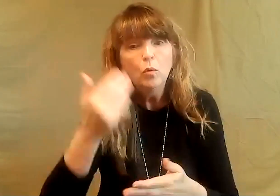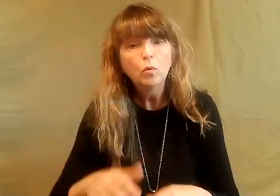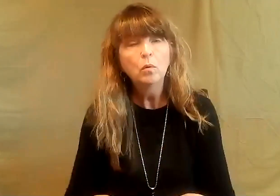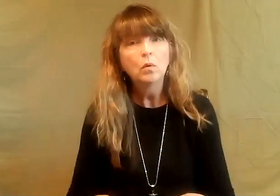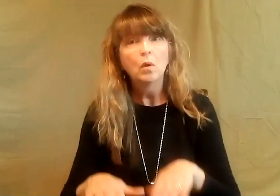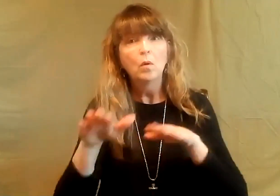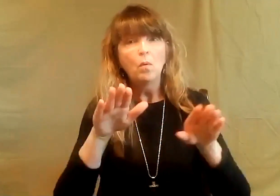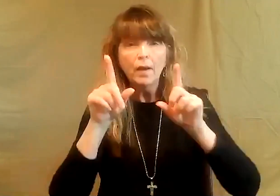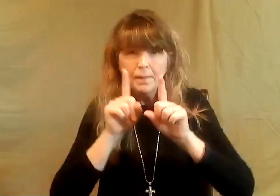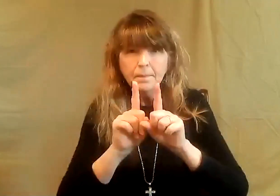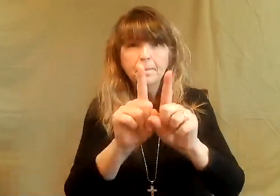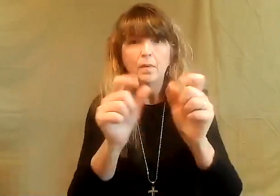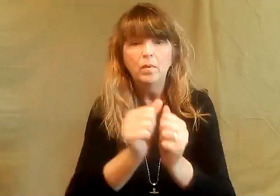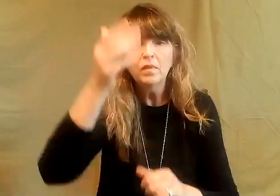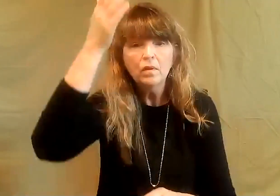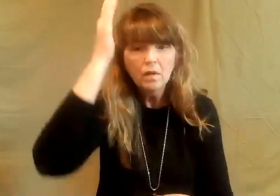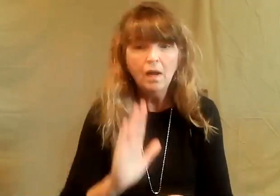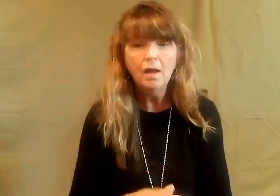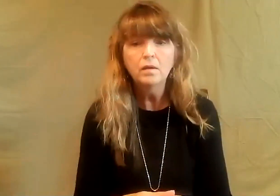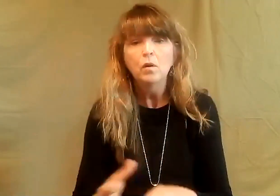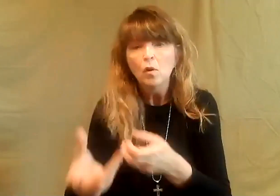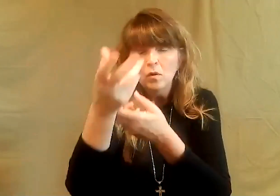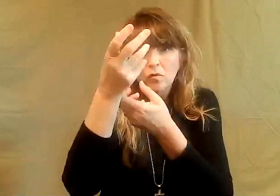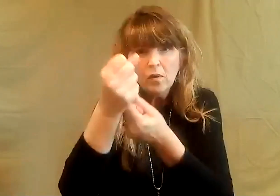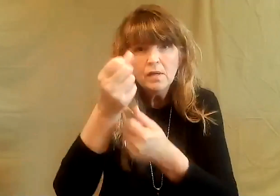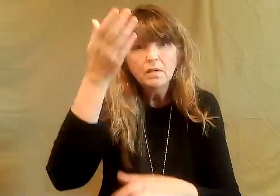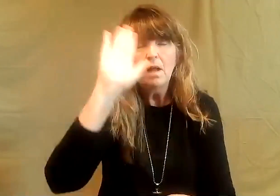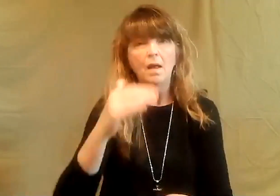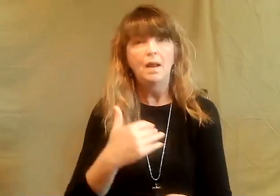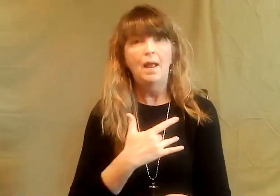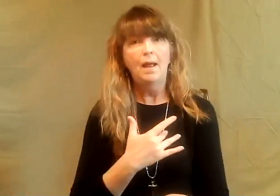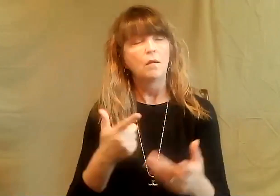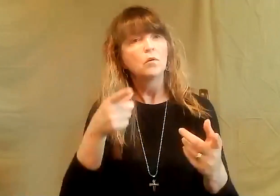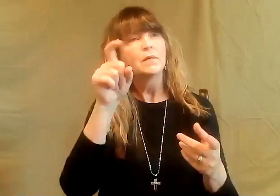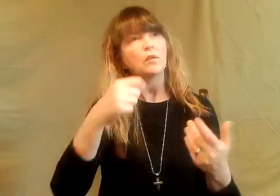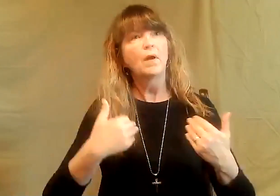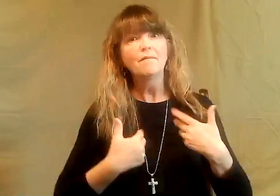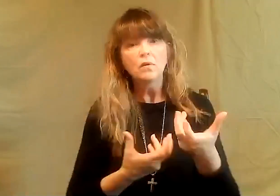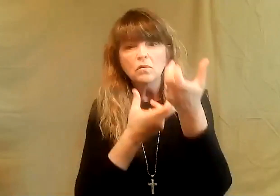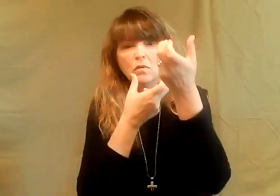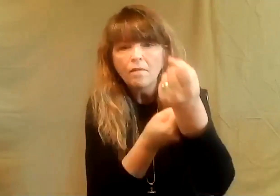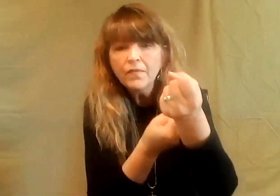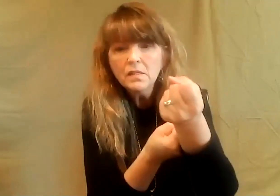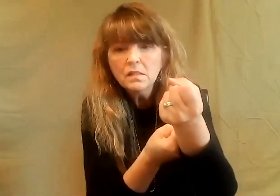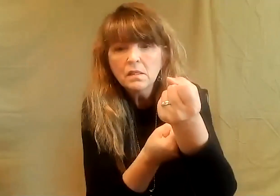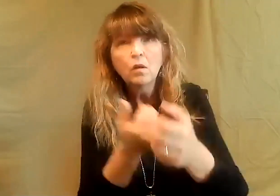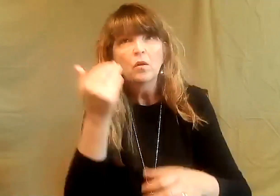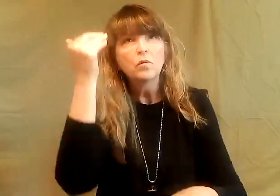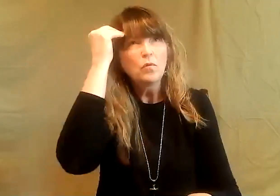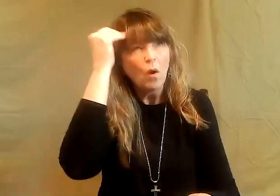And you will face something new. But know that you will be walking through that with God. Trust God. Have the